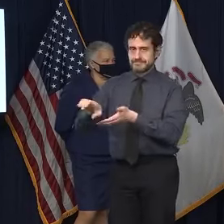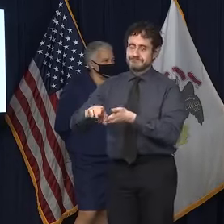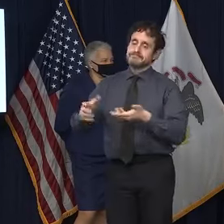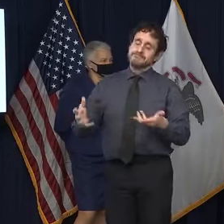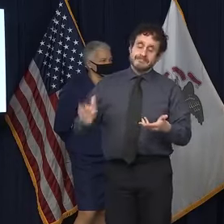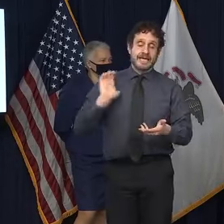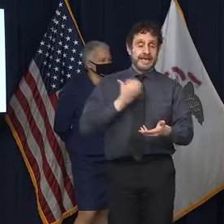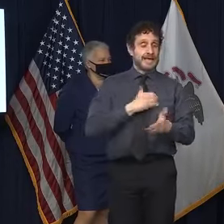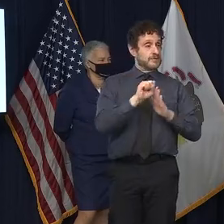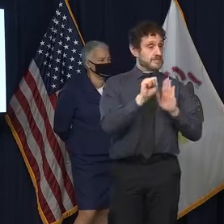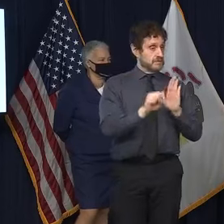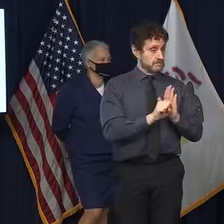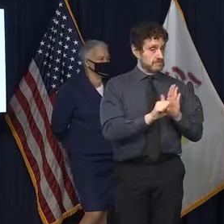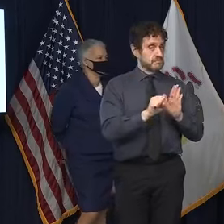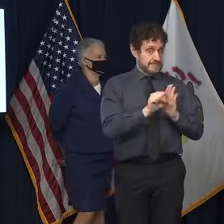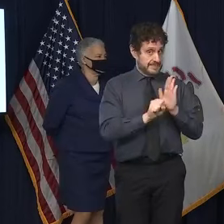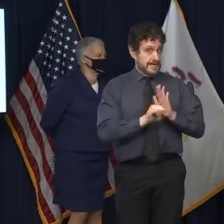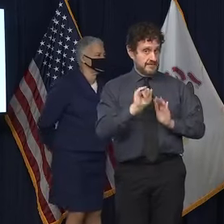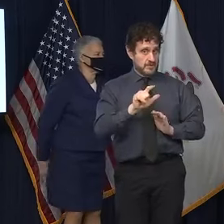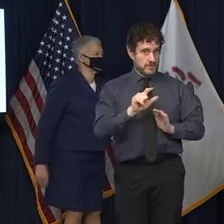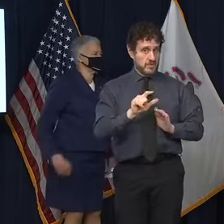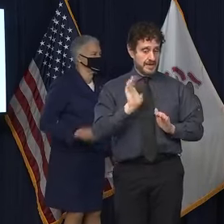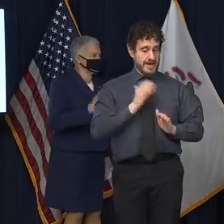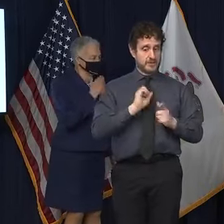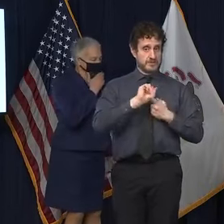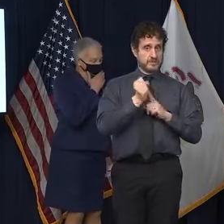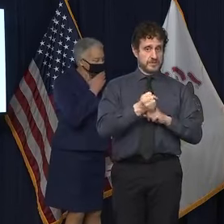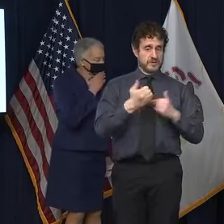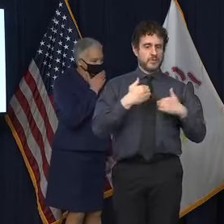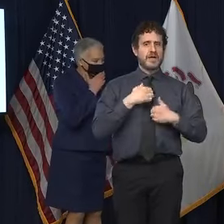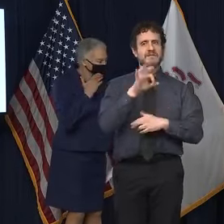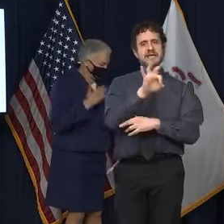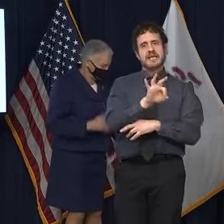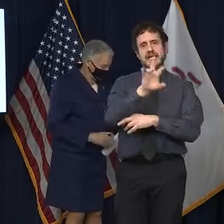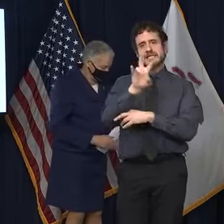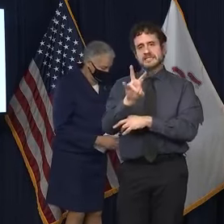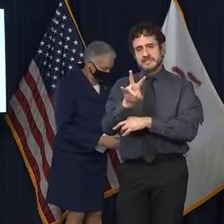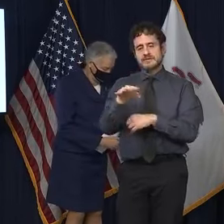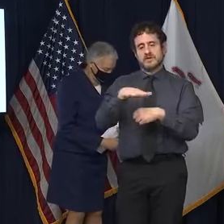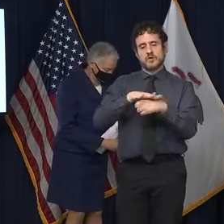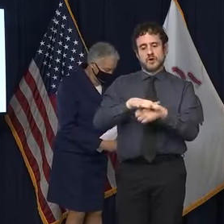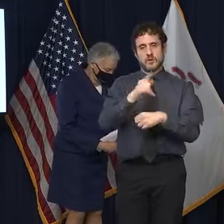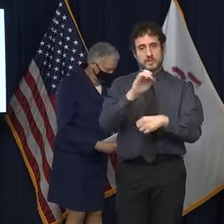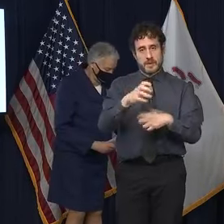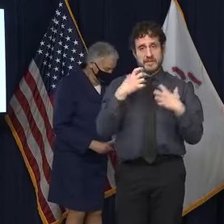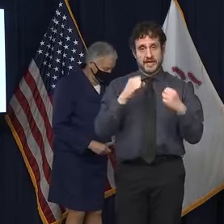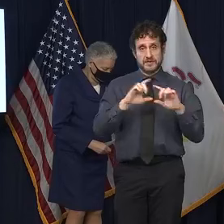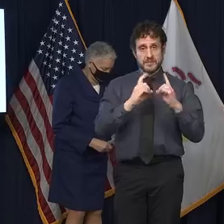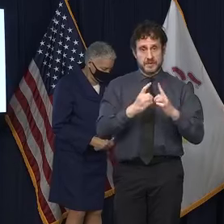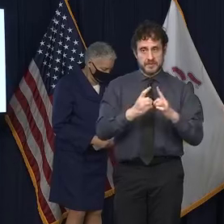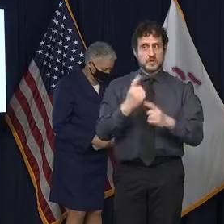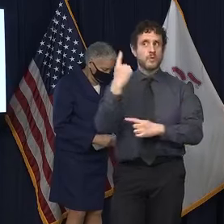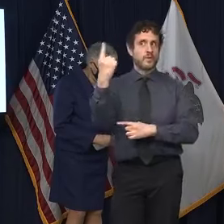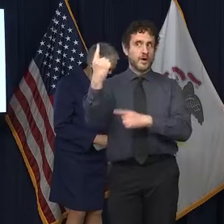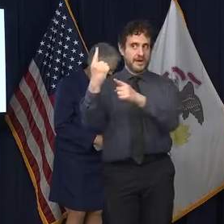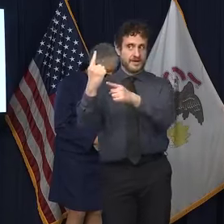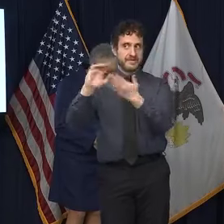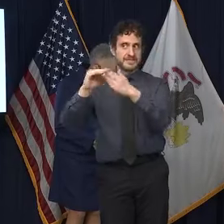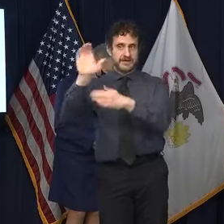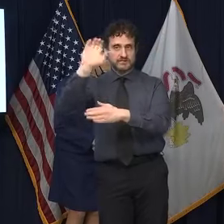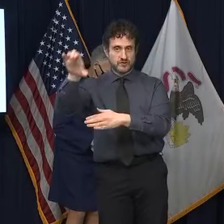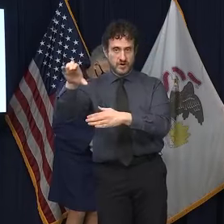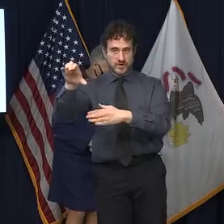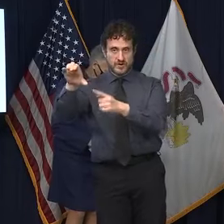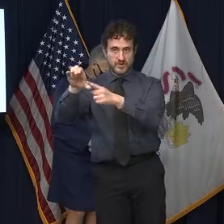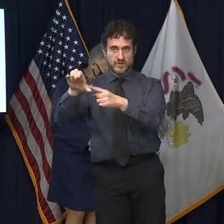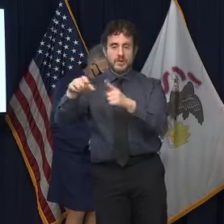in our case, in the state of Illinois, we have 97 local public health departments, one of which is the city of Chicago, but 96